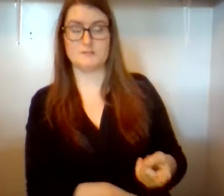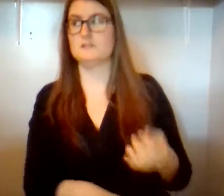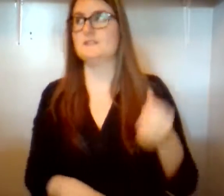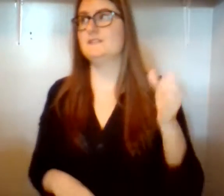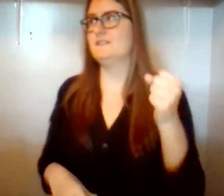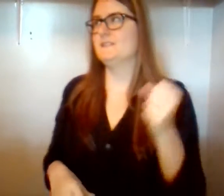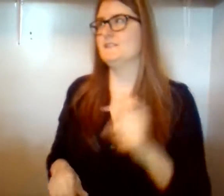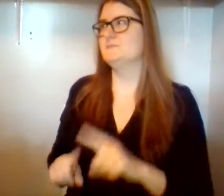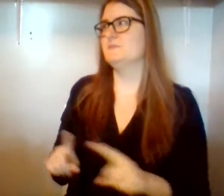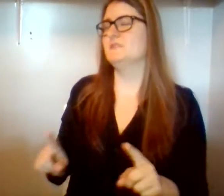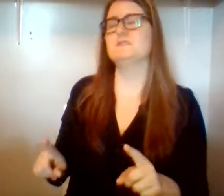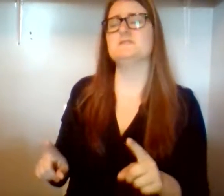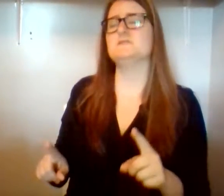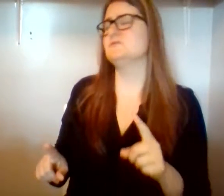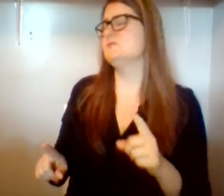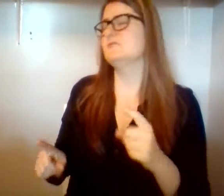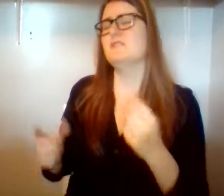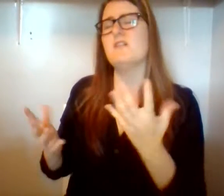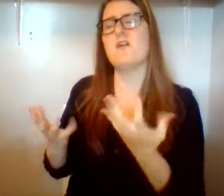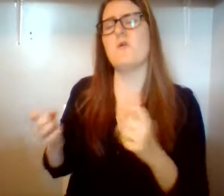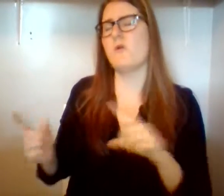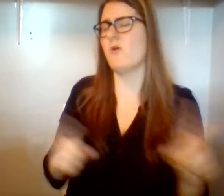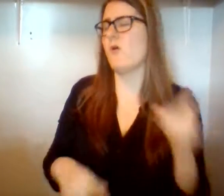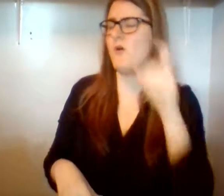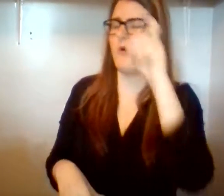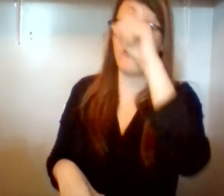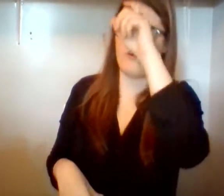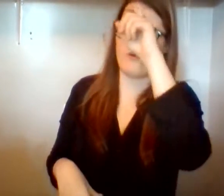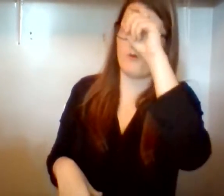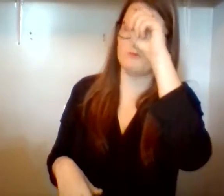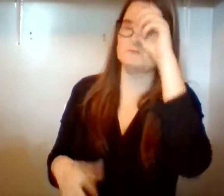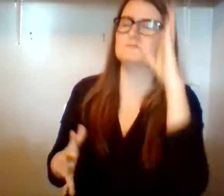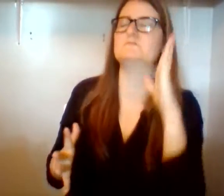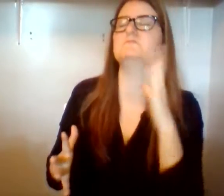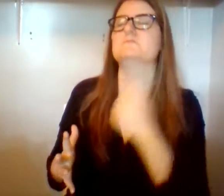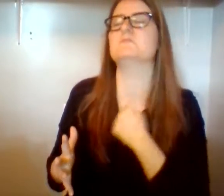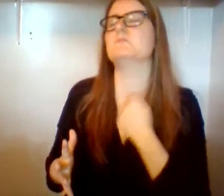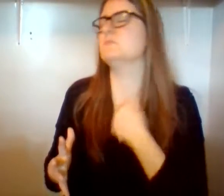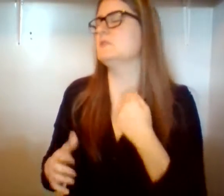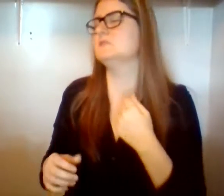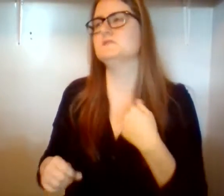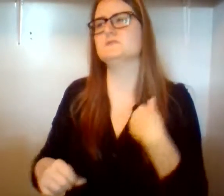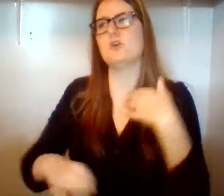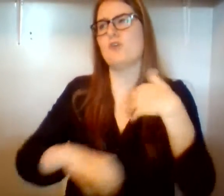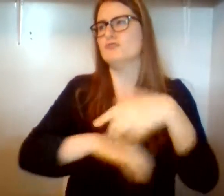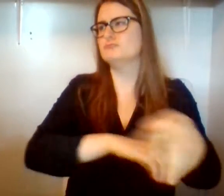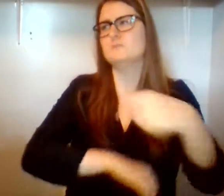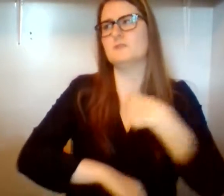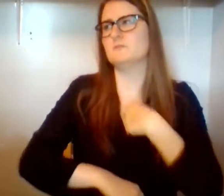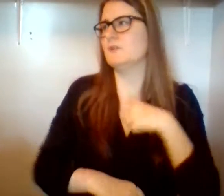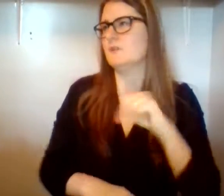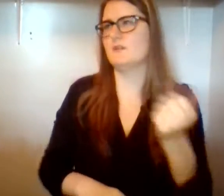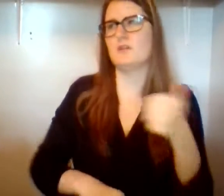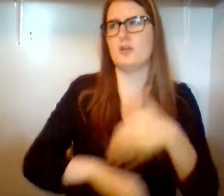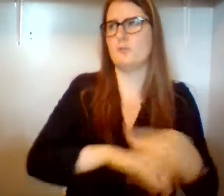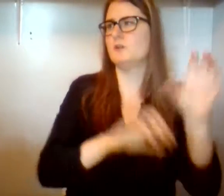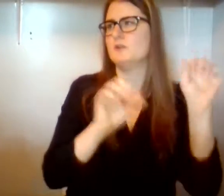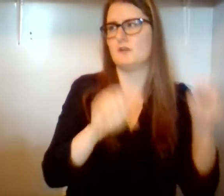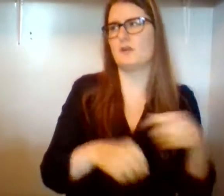Don't send me, please. Send someone else. I'm sending you, God replied. But I'm not sending you alone.